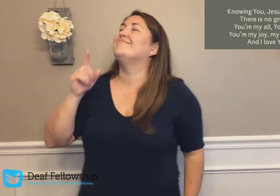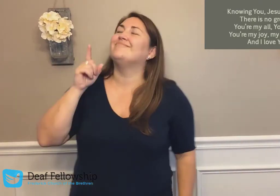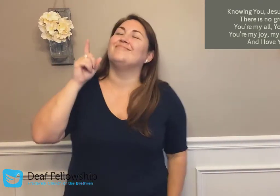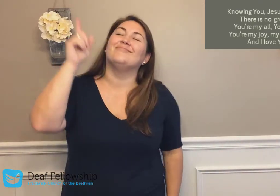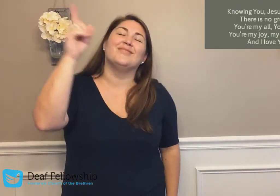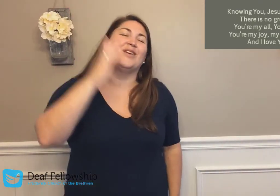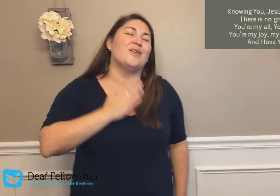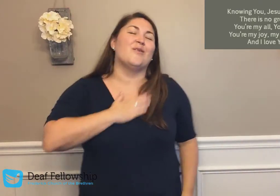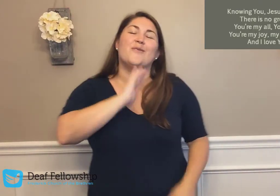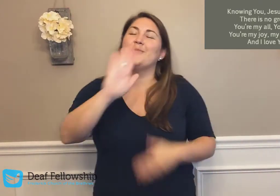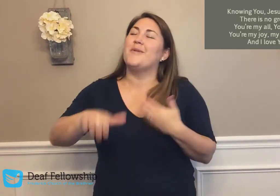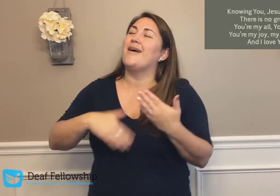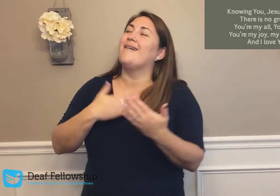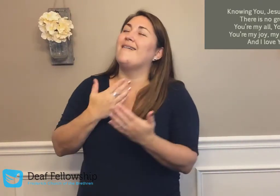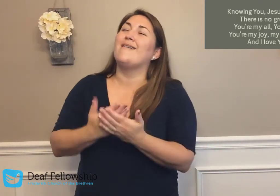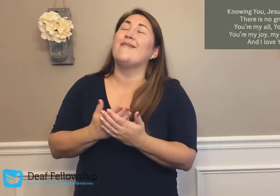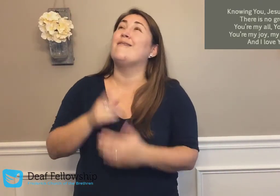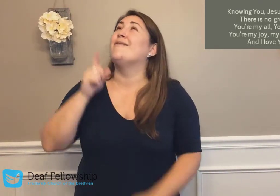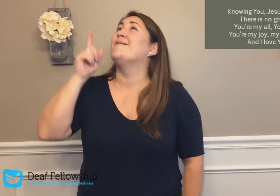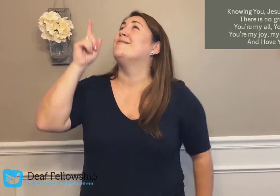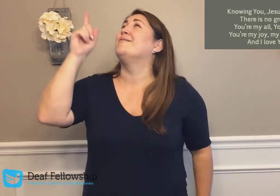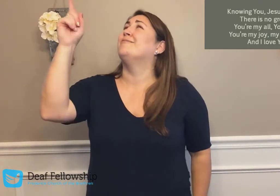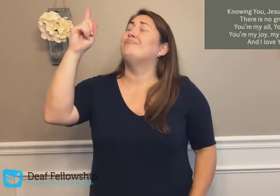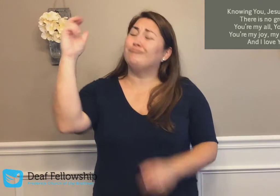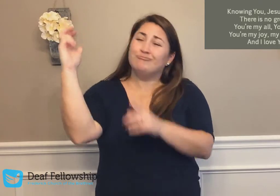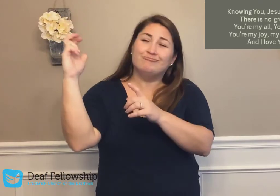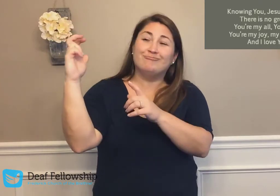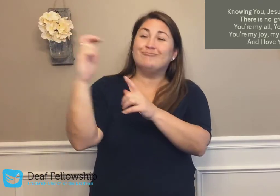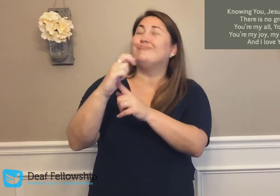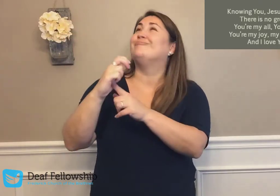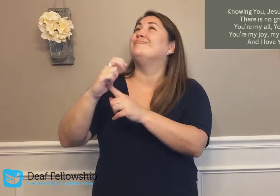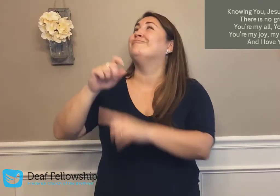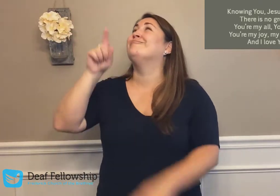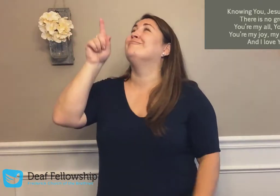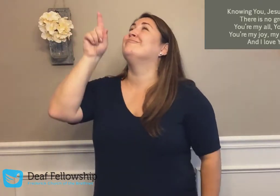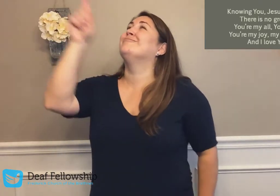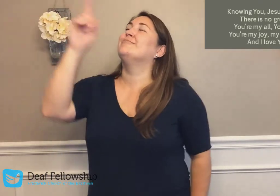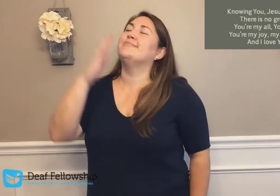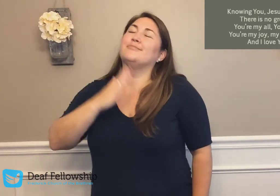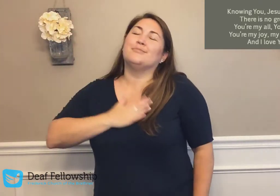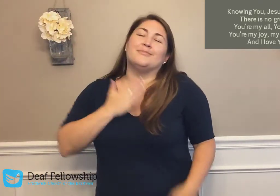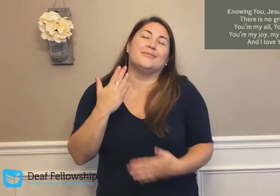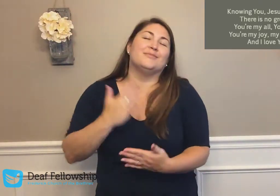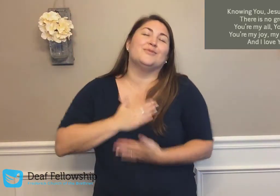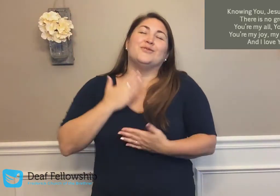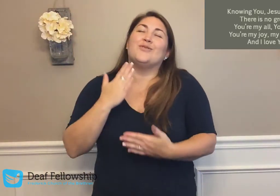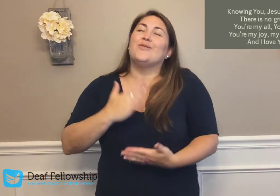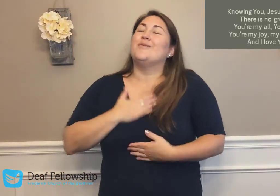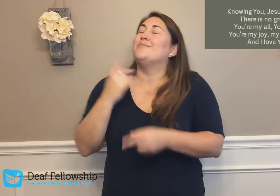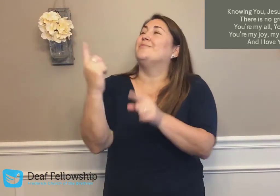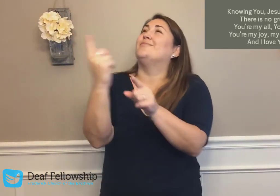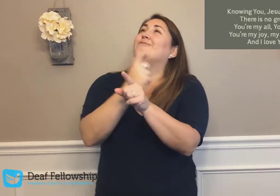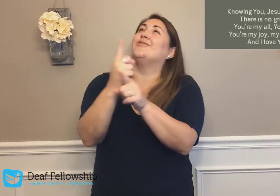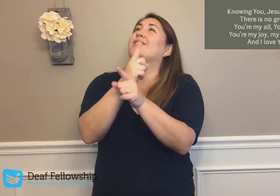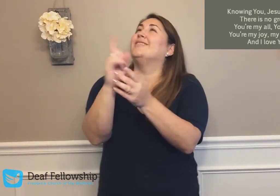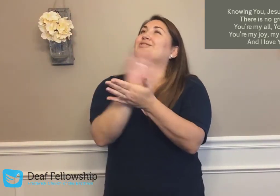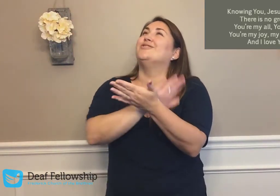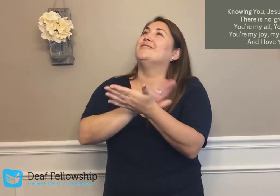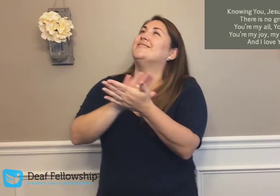You're my all, You're the best You're my joy, my righteousness